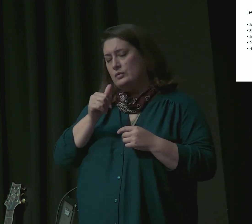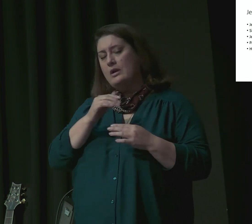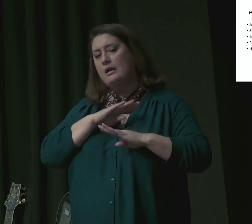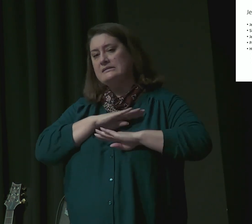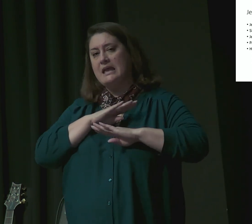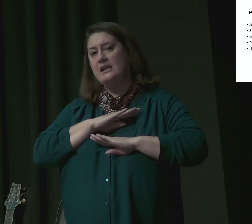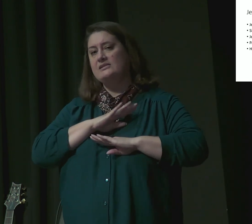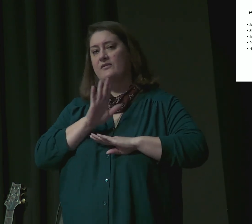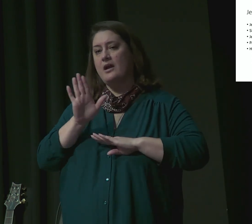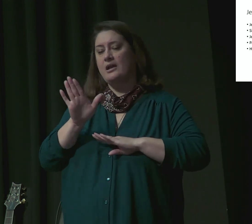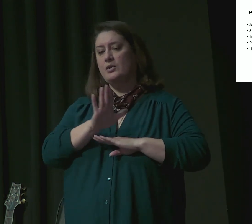and the flesh